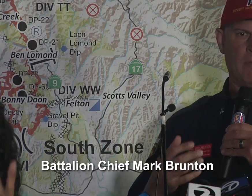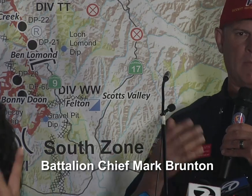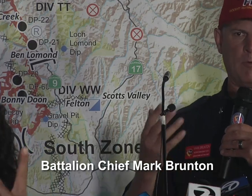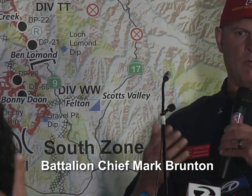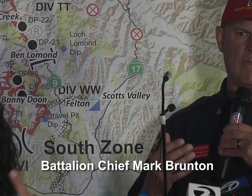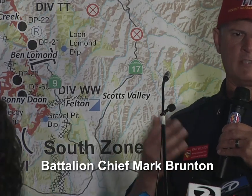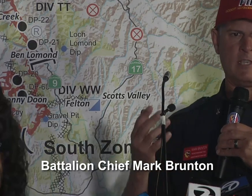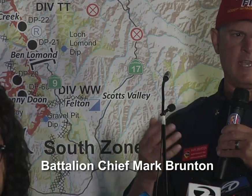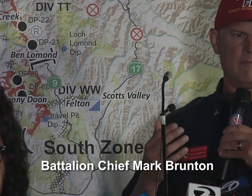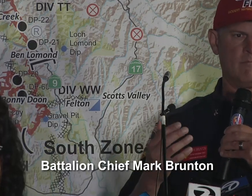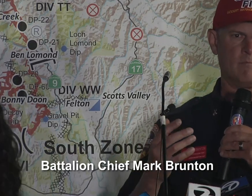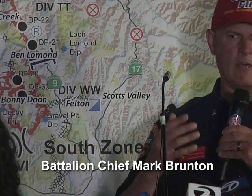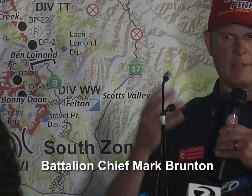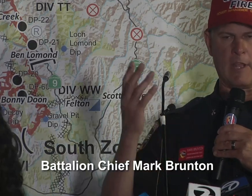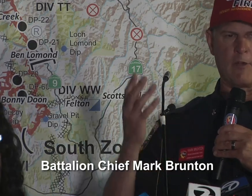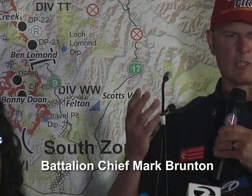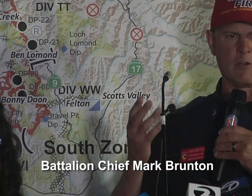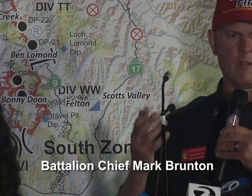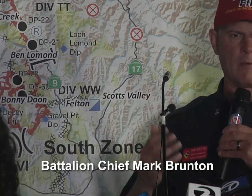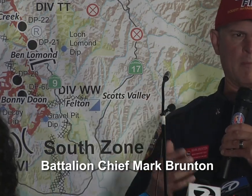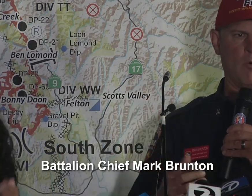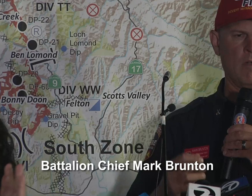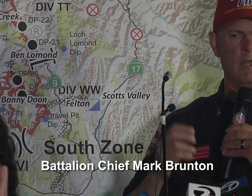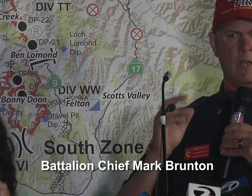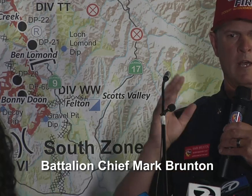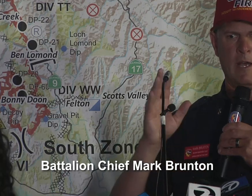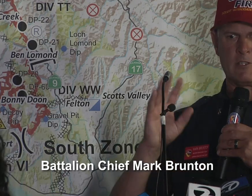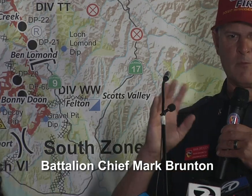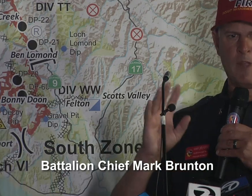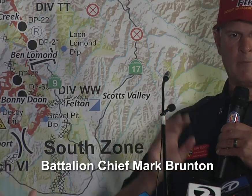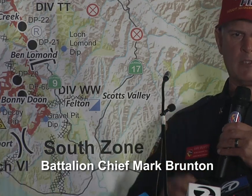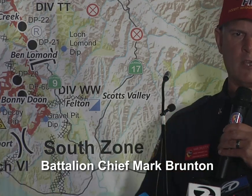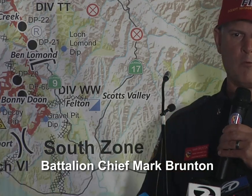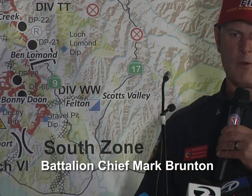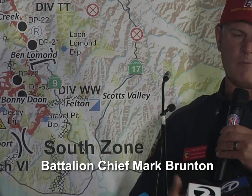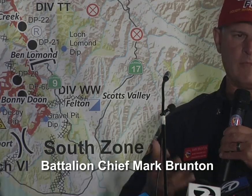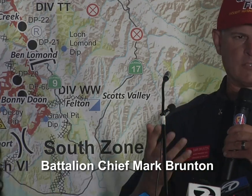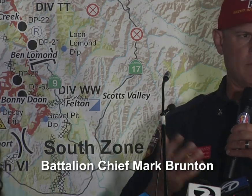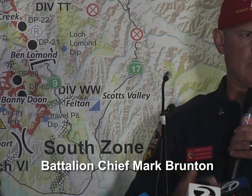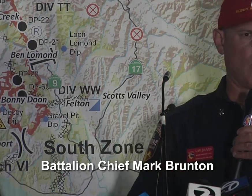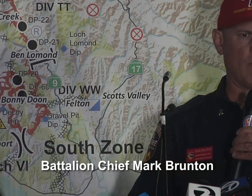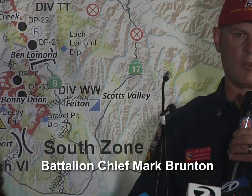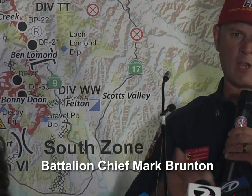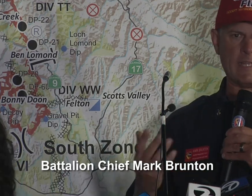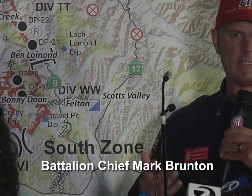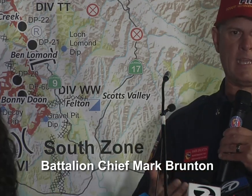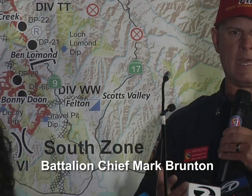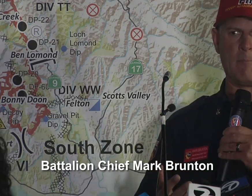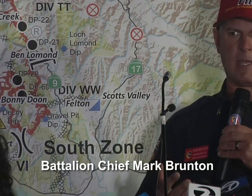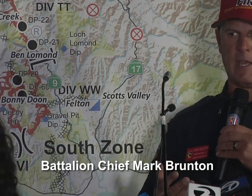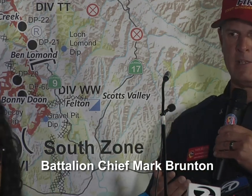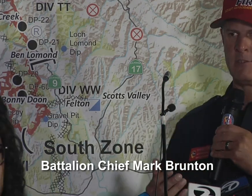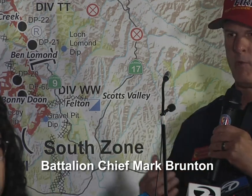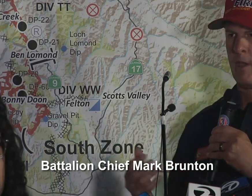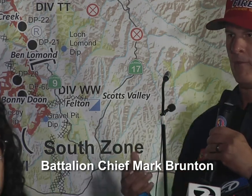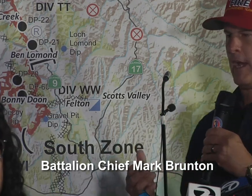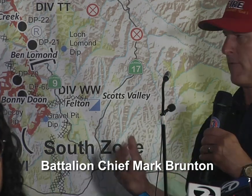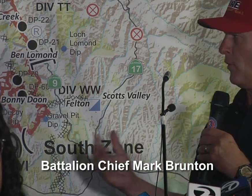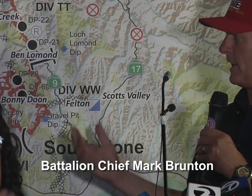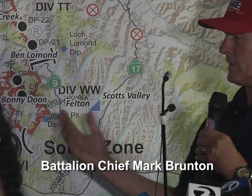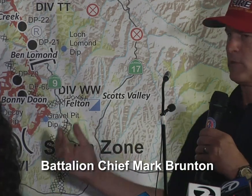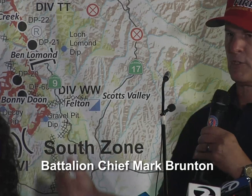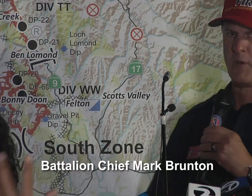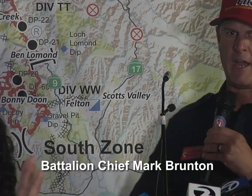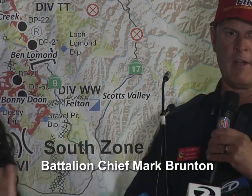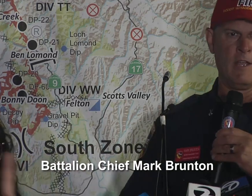but people may see, now that the air is cleared a little bit more, some flames and so forth. That's going to be normal. You're going to see that because we have